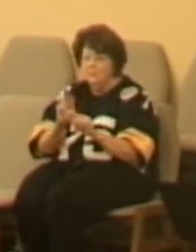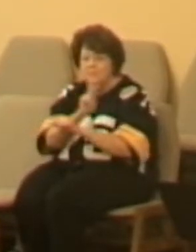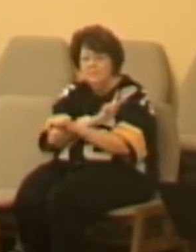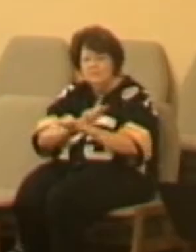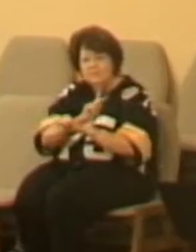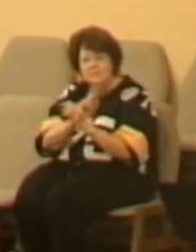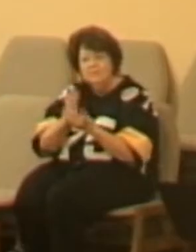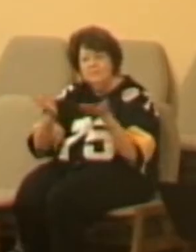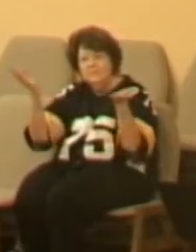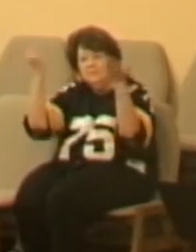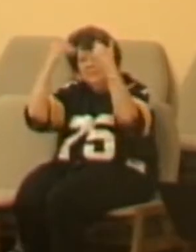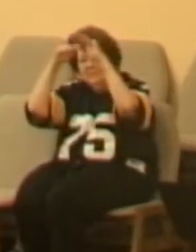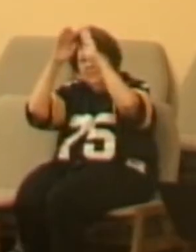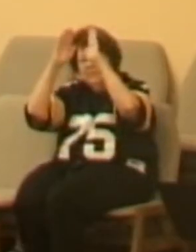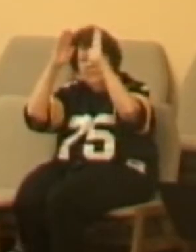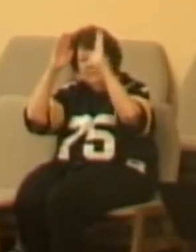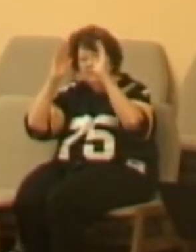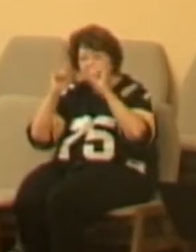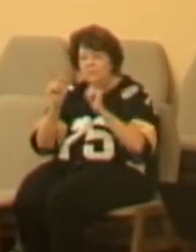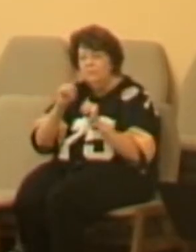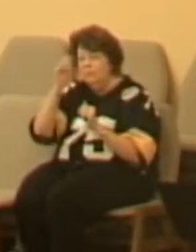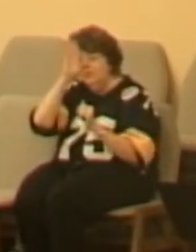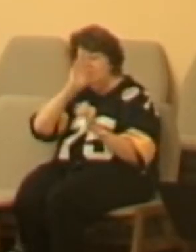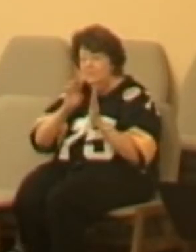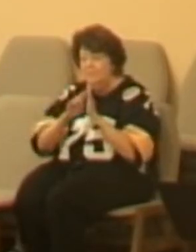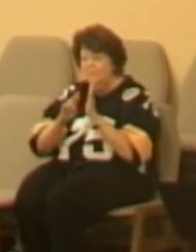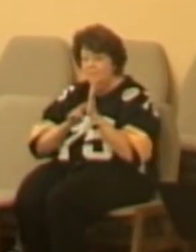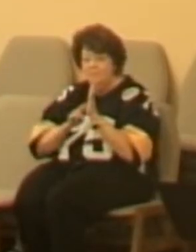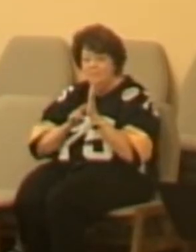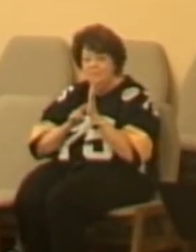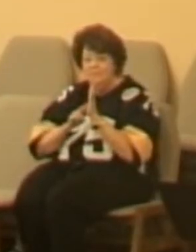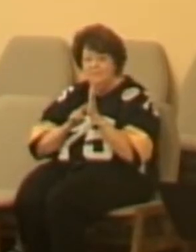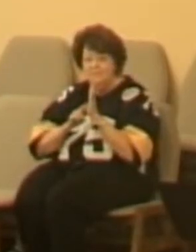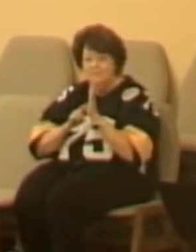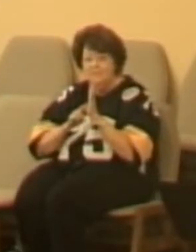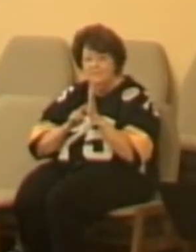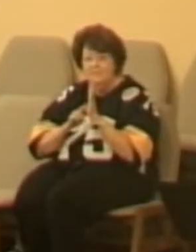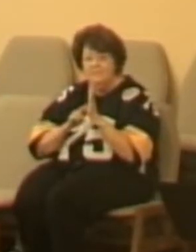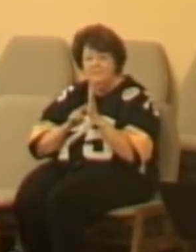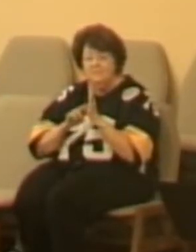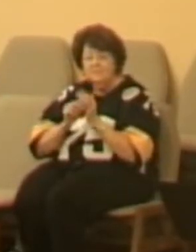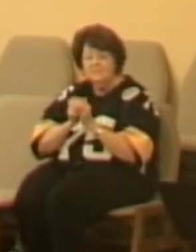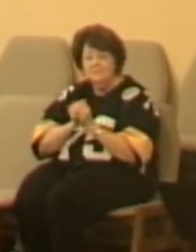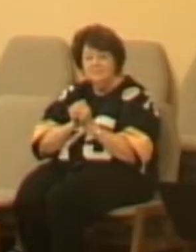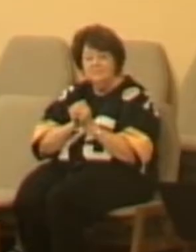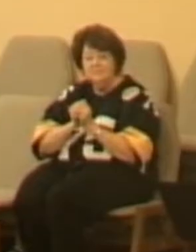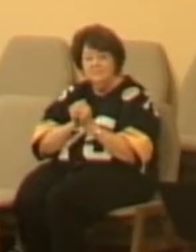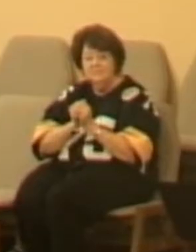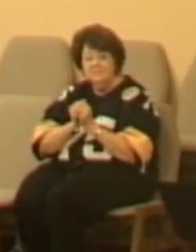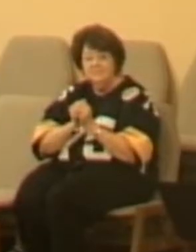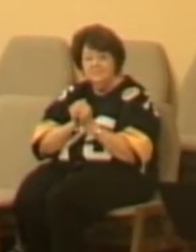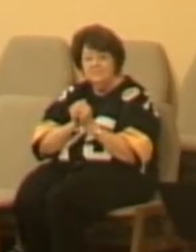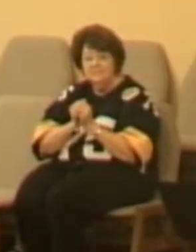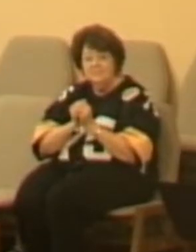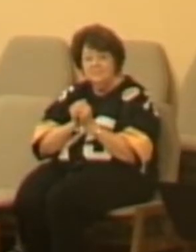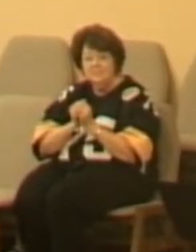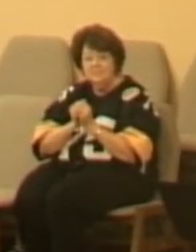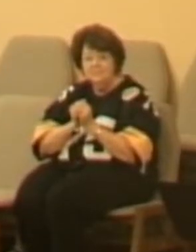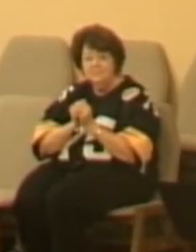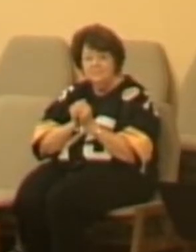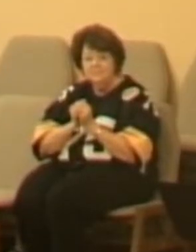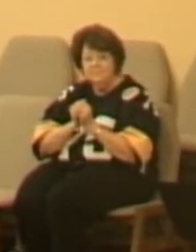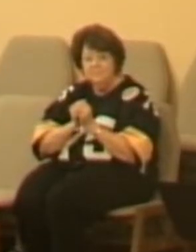place where God is in charge, that's right here with us now. What are we to do in response to that?